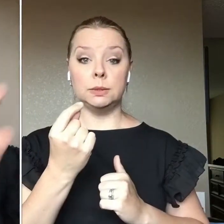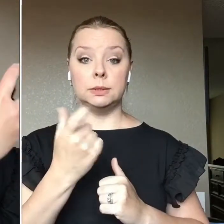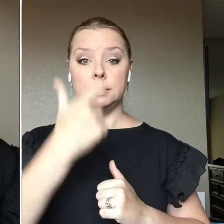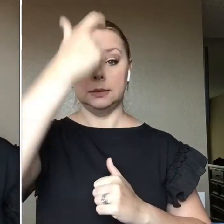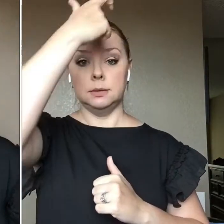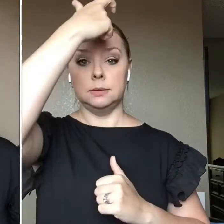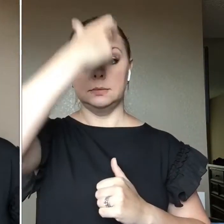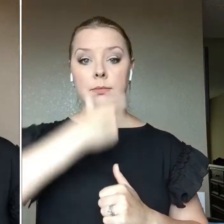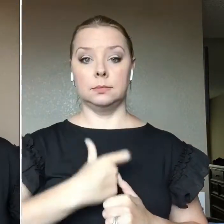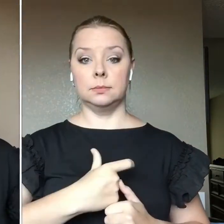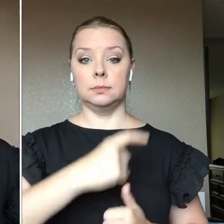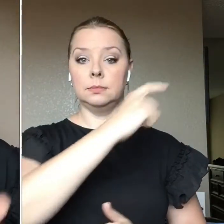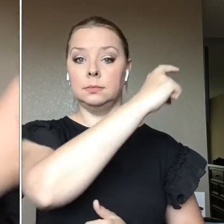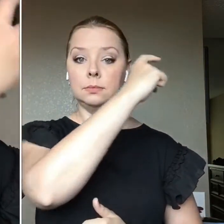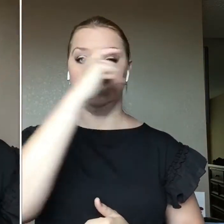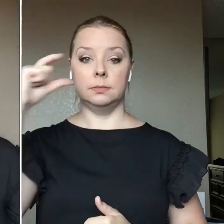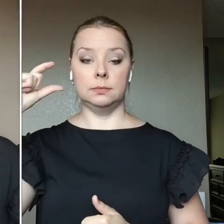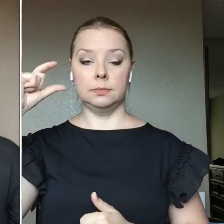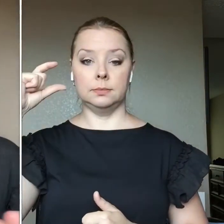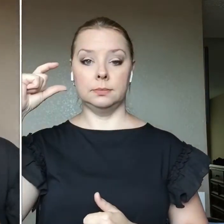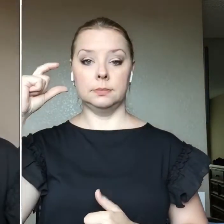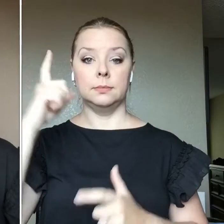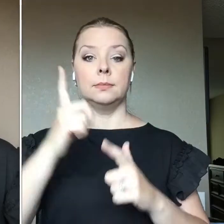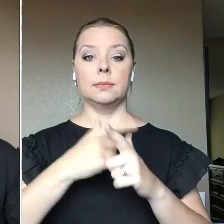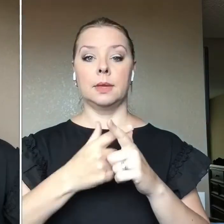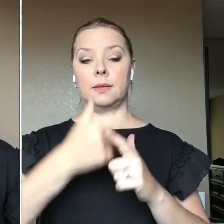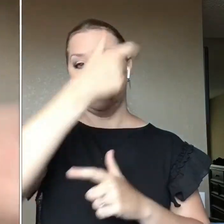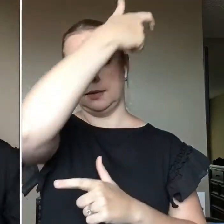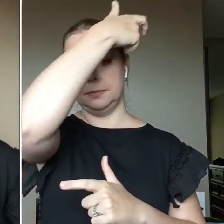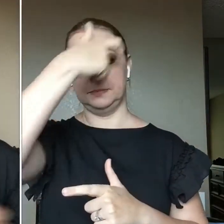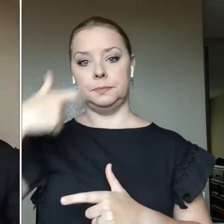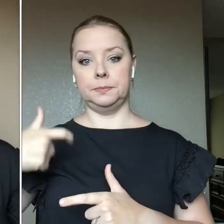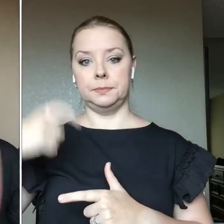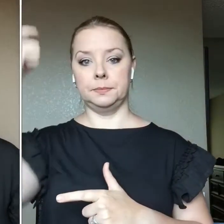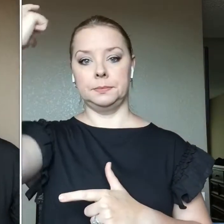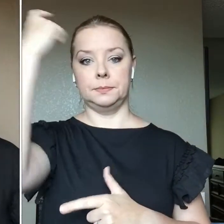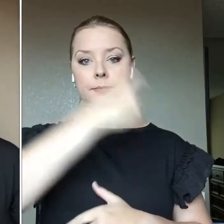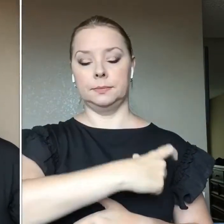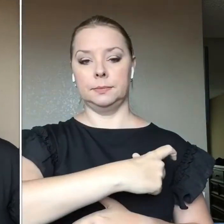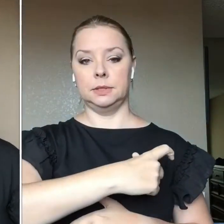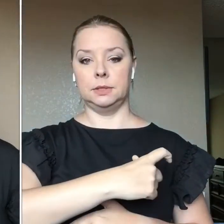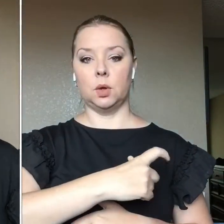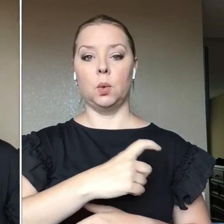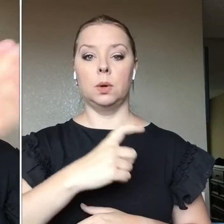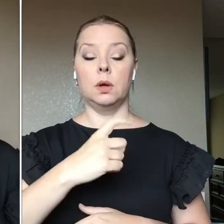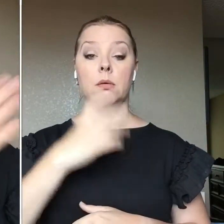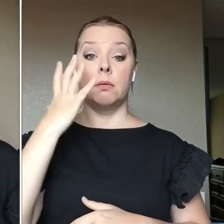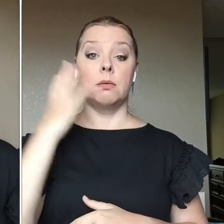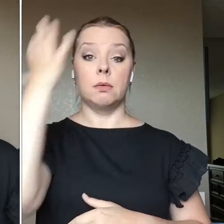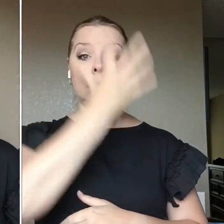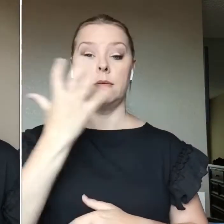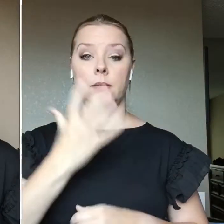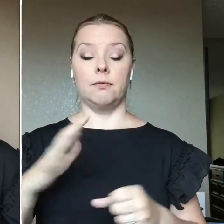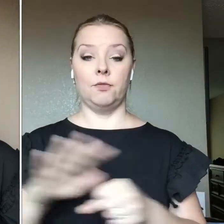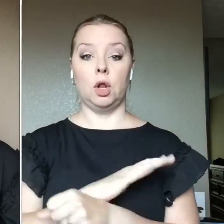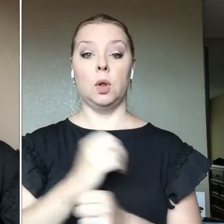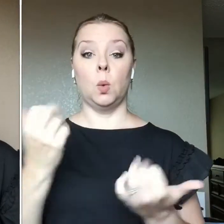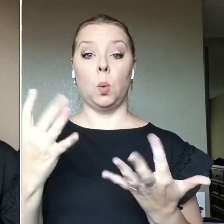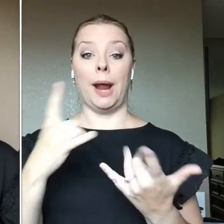a T and an X so that you cover the entire face. And then I wait for that to dry. I keep my eyes